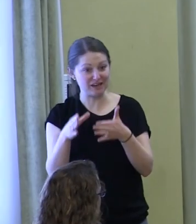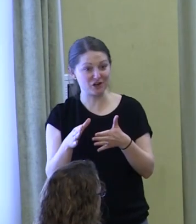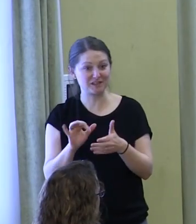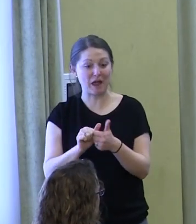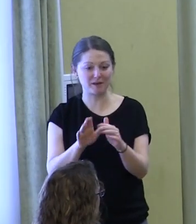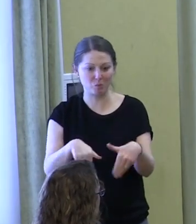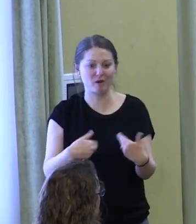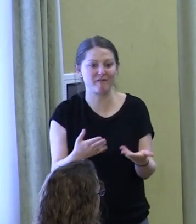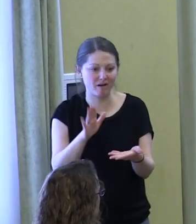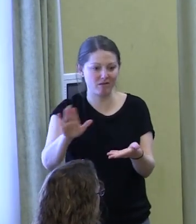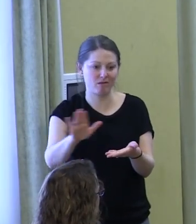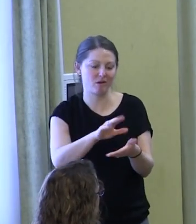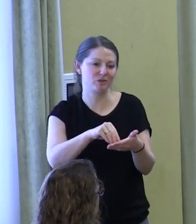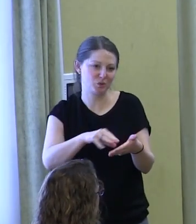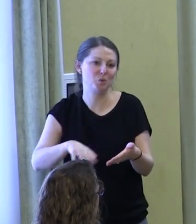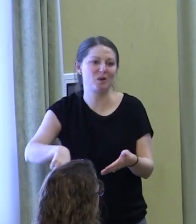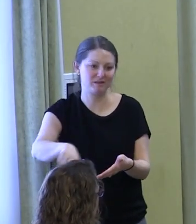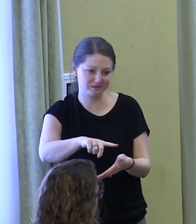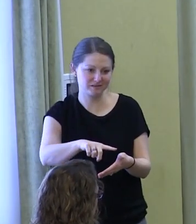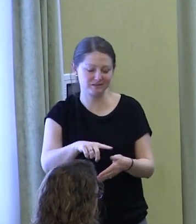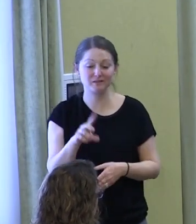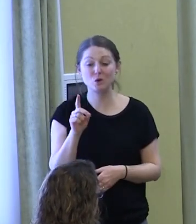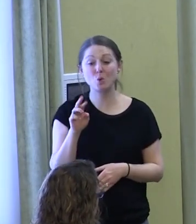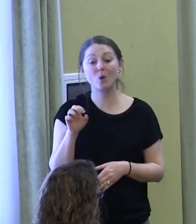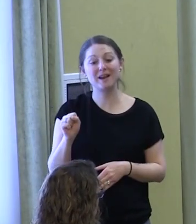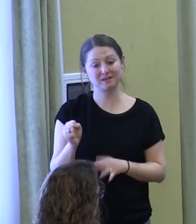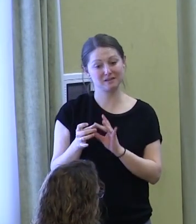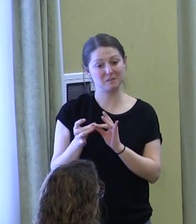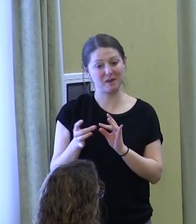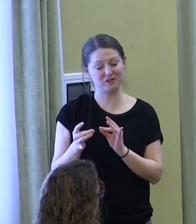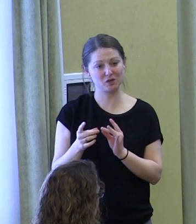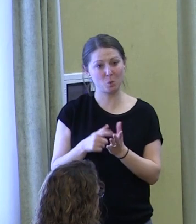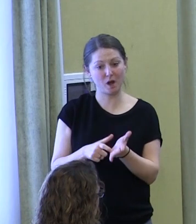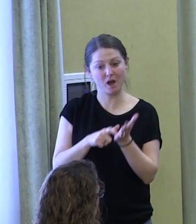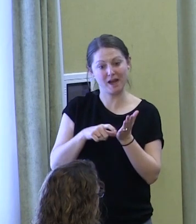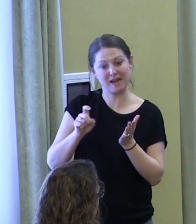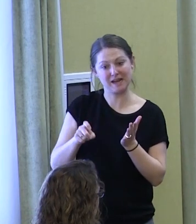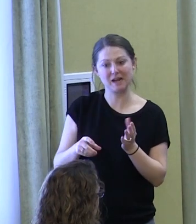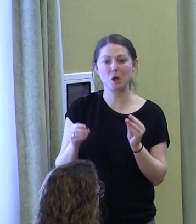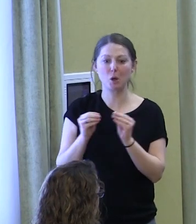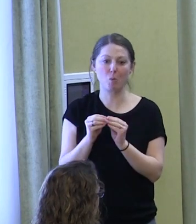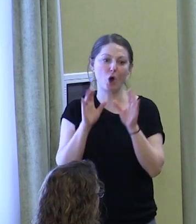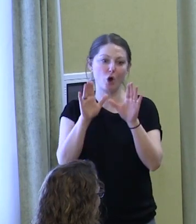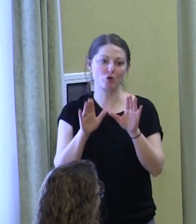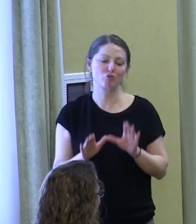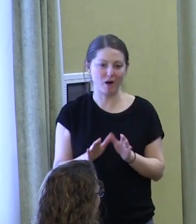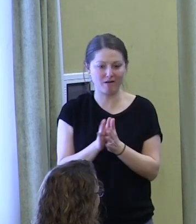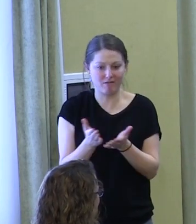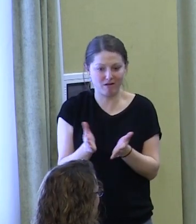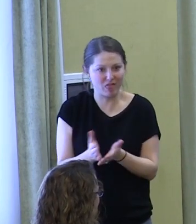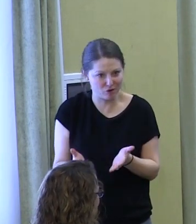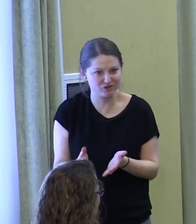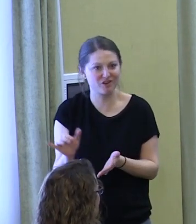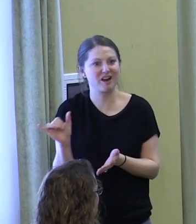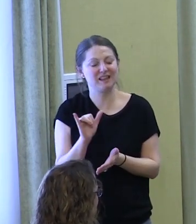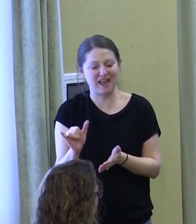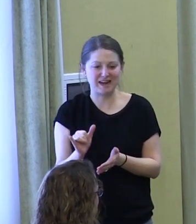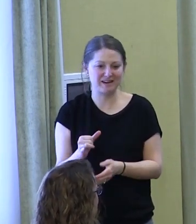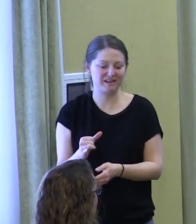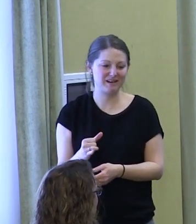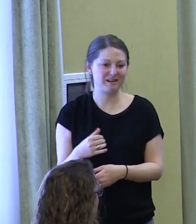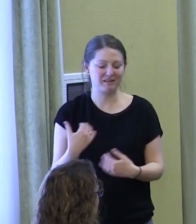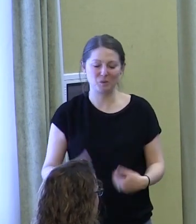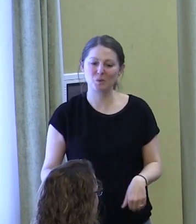so, one of the things that Doris Kearns Goodwin said was, what we need is more great literature, and they were talking about the power of